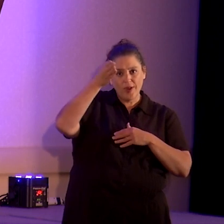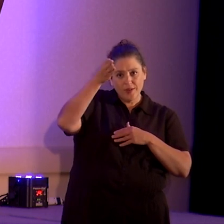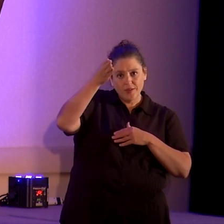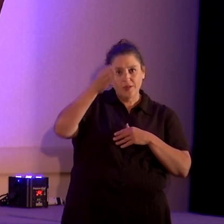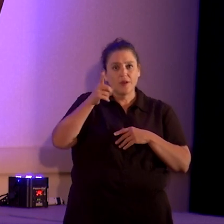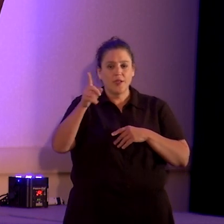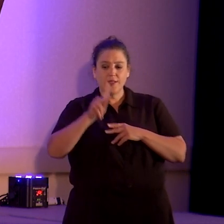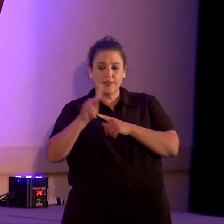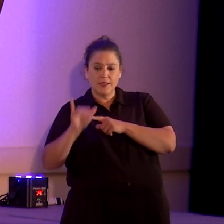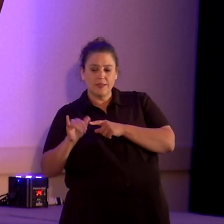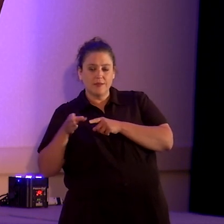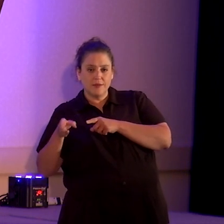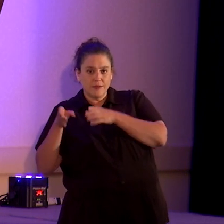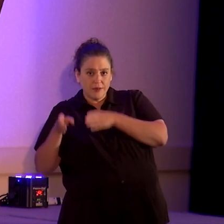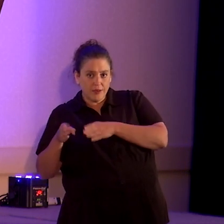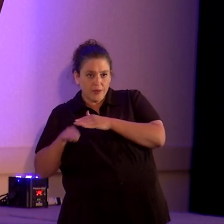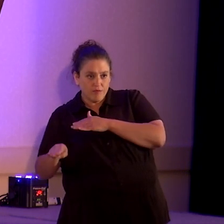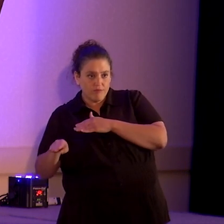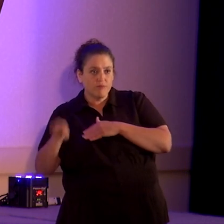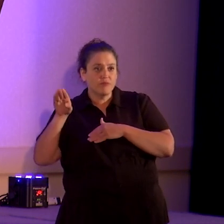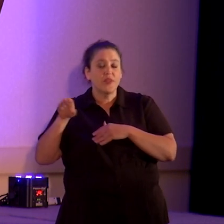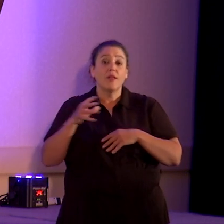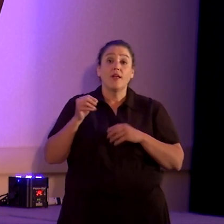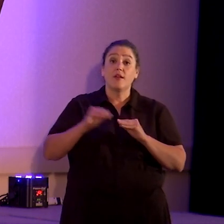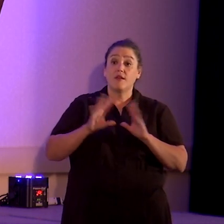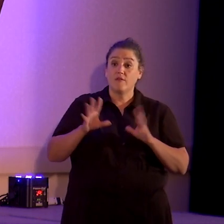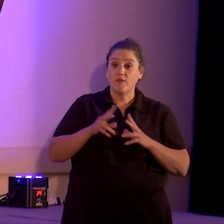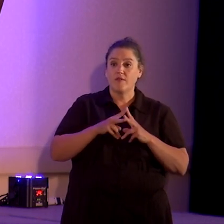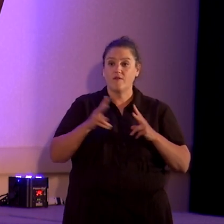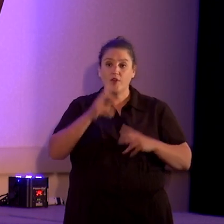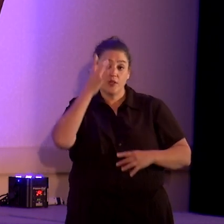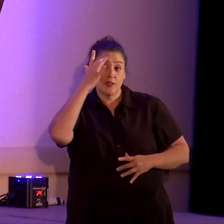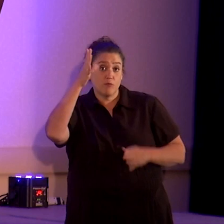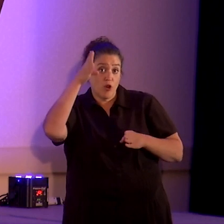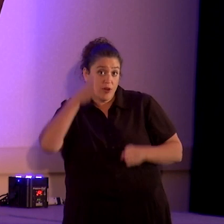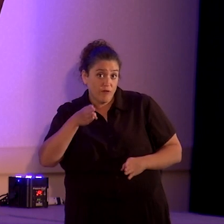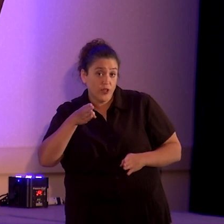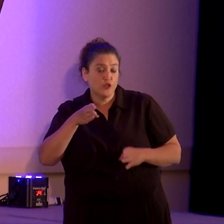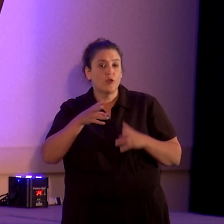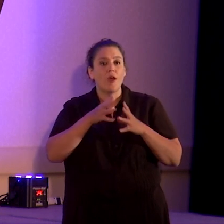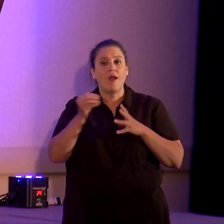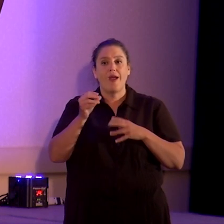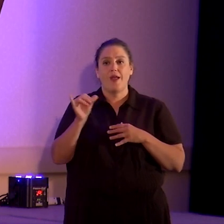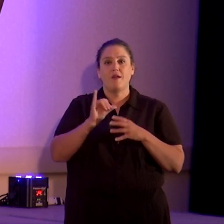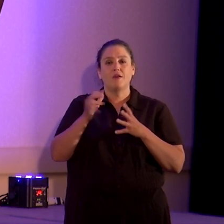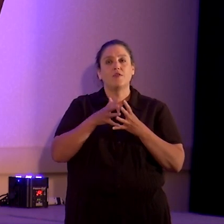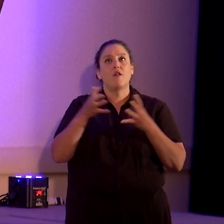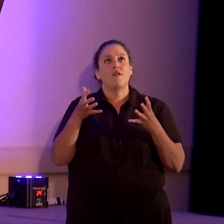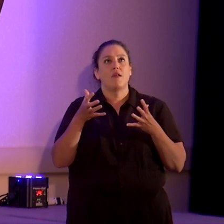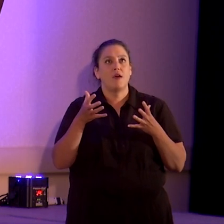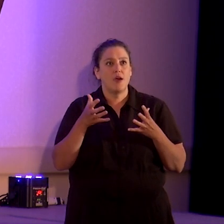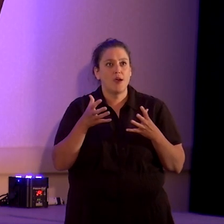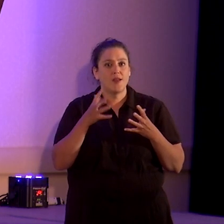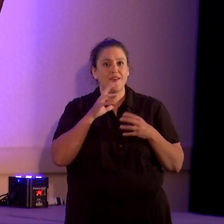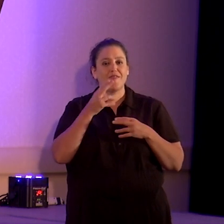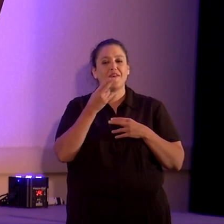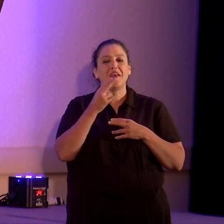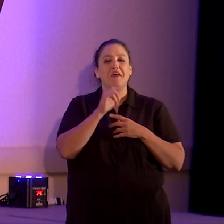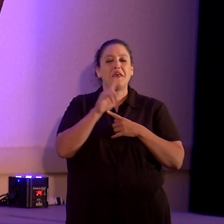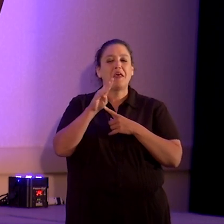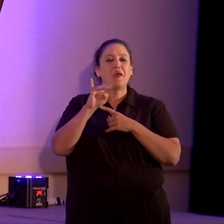He's a Kentuckyite, obviously, a very smart individual, and also a lot of hillbilly